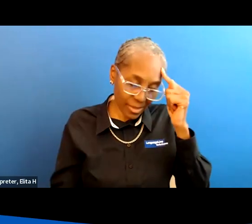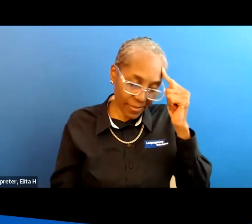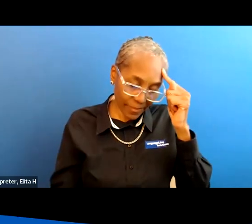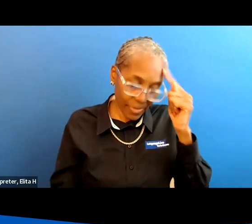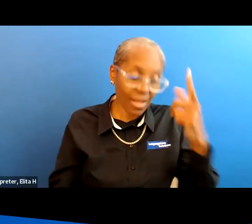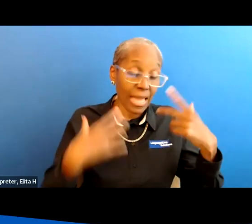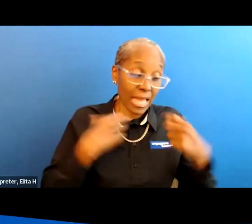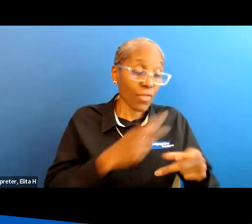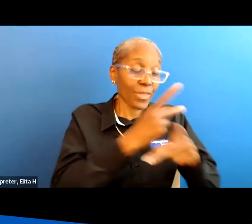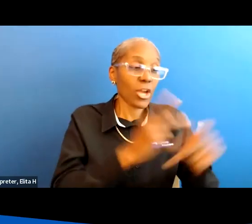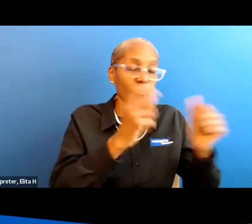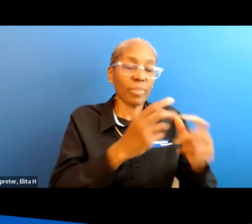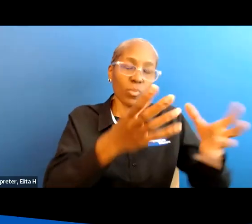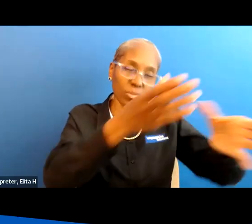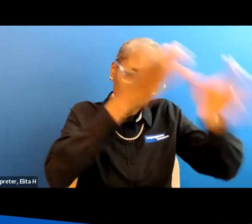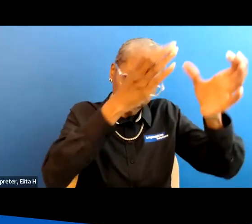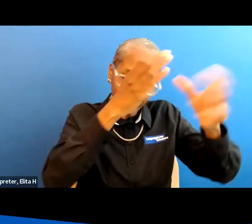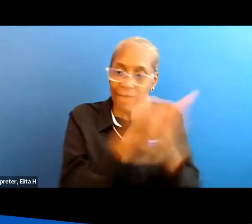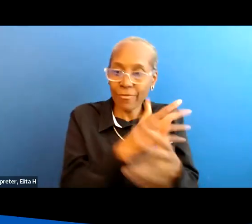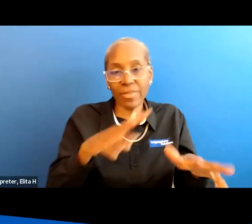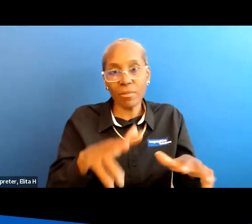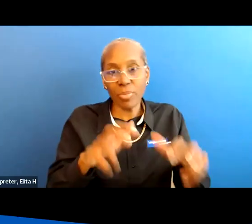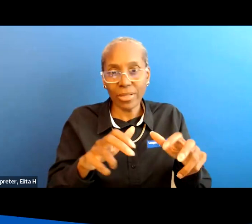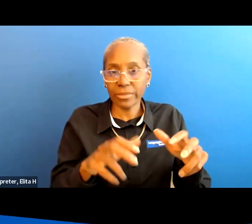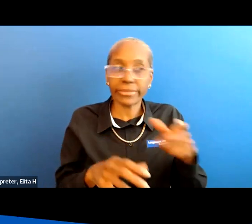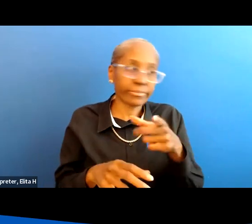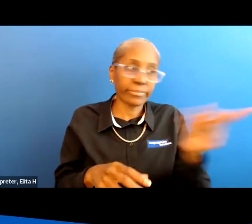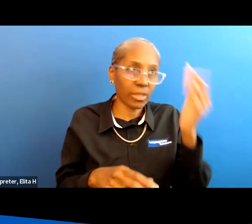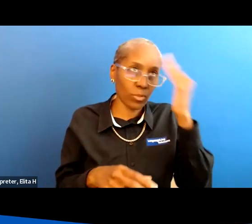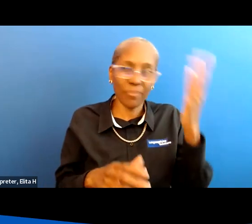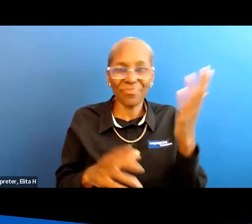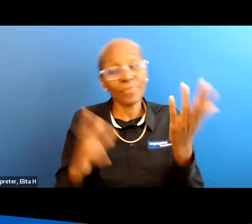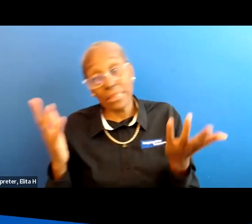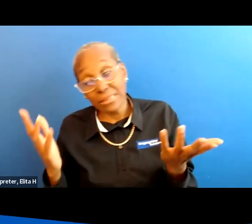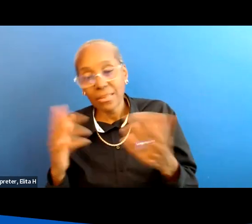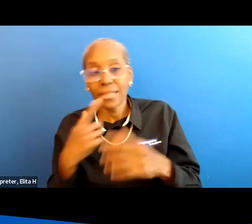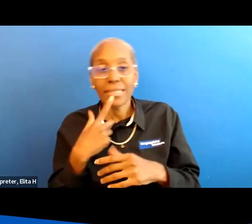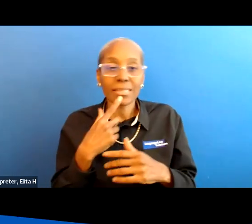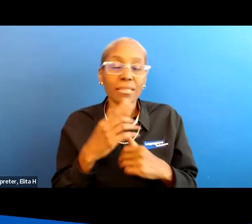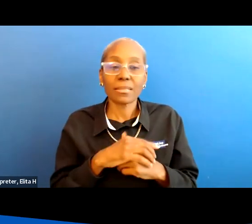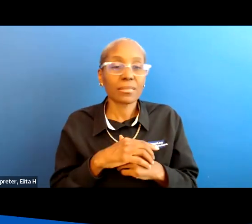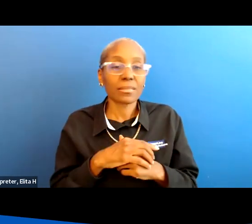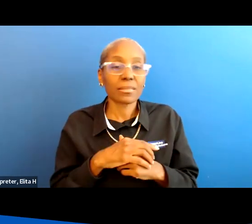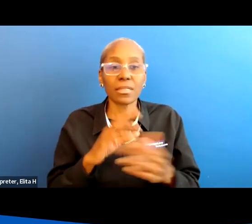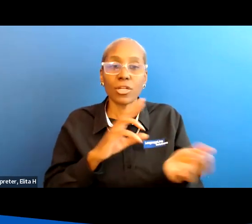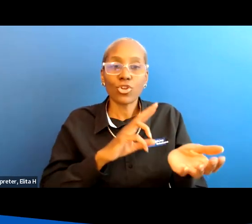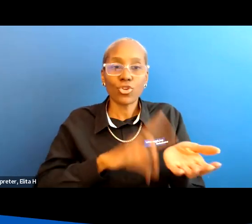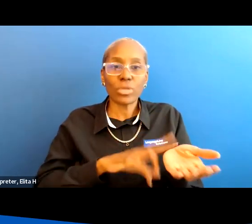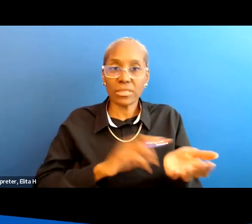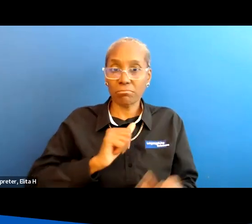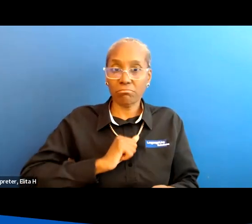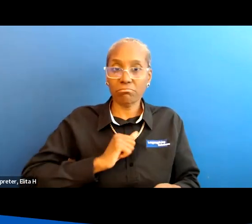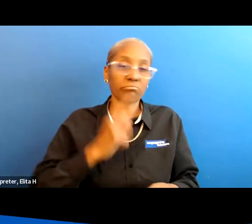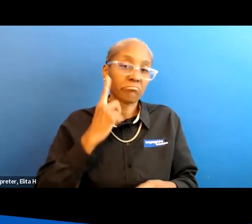in health care are going to know all about paralysis and as i said you know you know in nursing i know